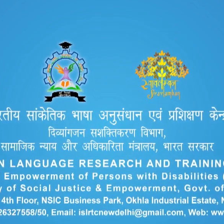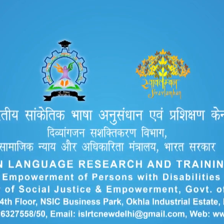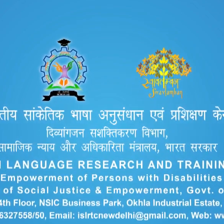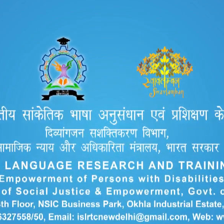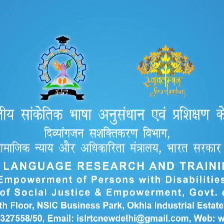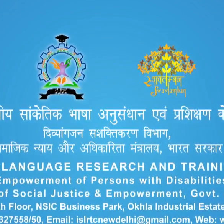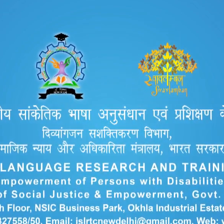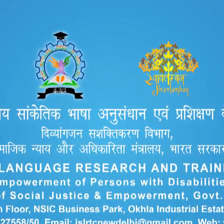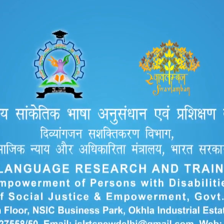You are welcome. Thank